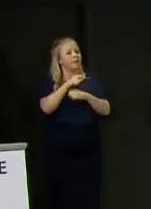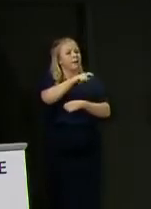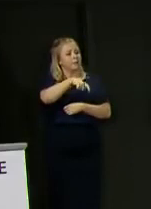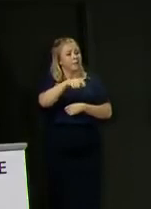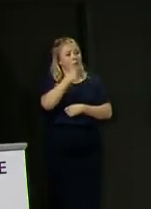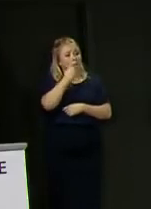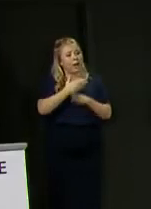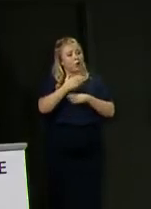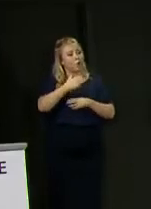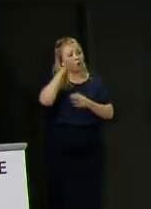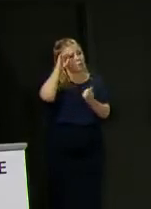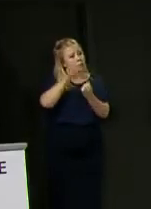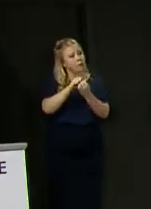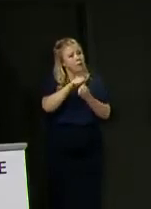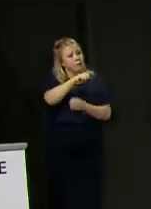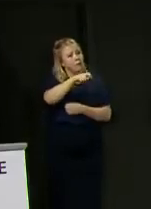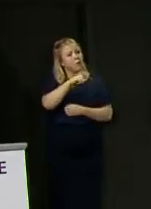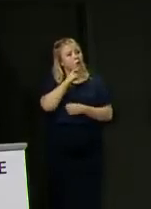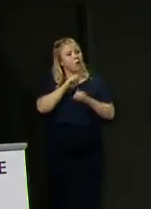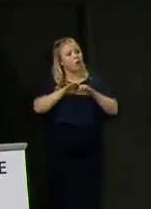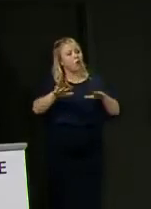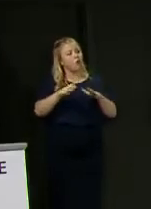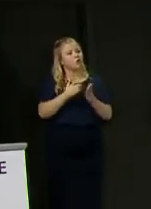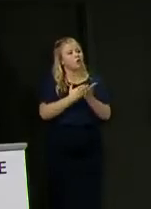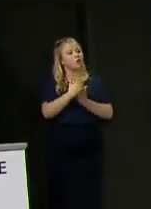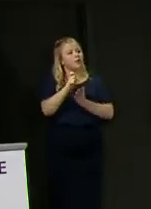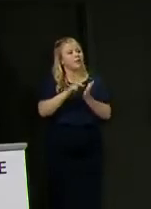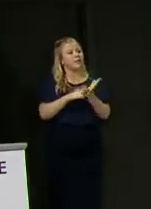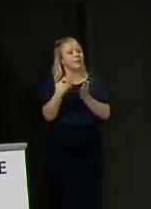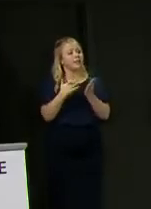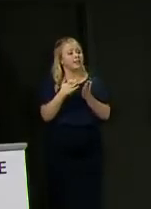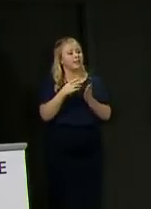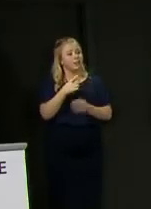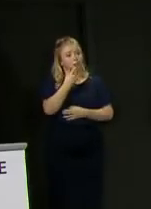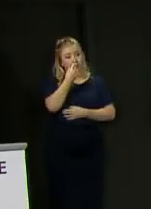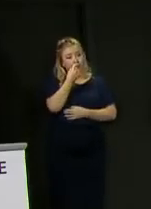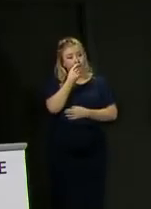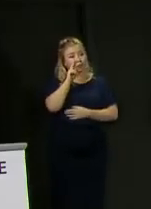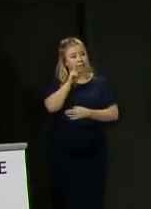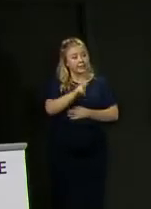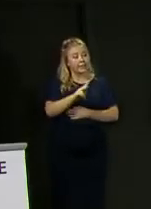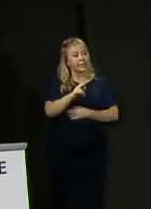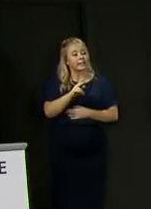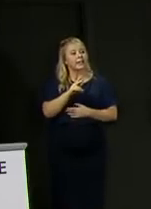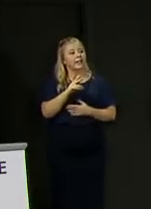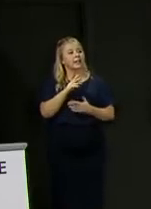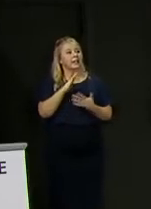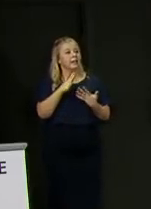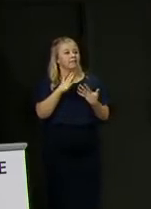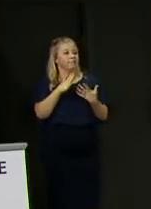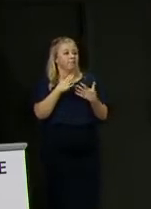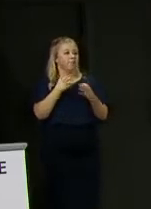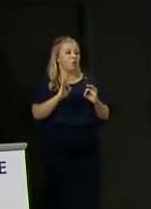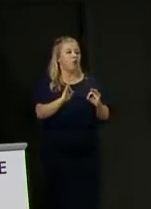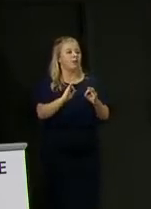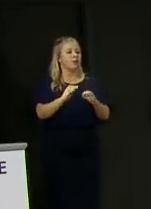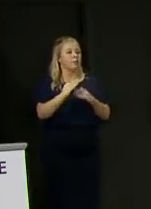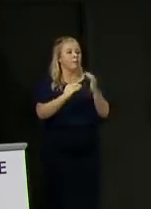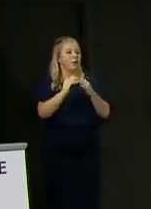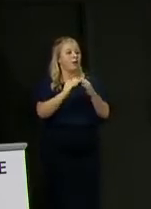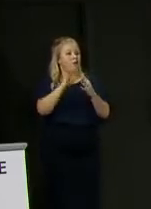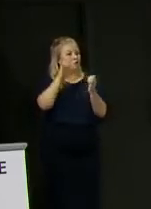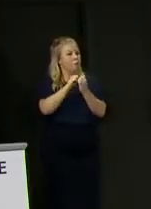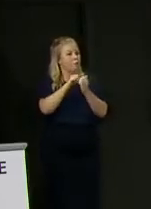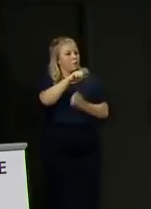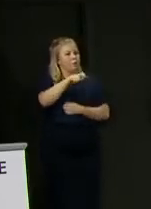have lost during the coronavirus crisis. This could see a memorial cairn built to remember the victims of COVID-19 in Scotland. Is this